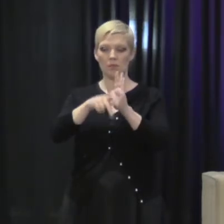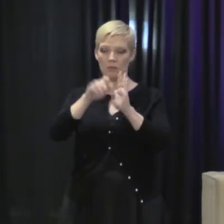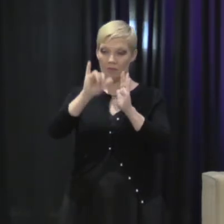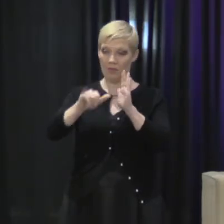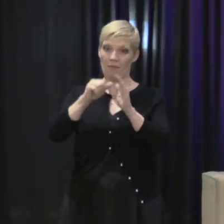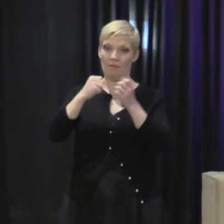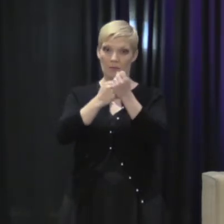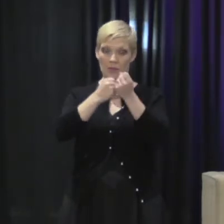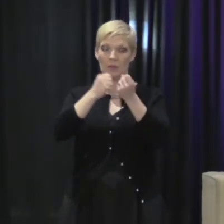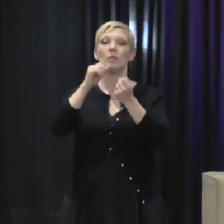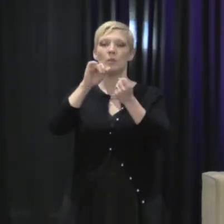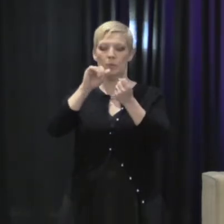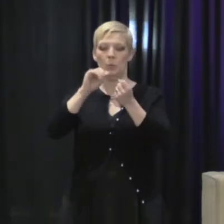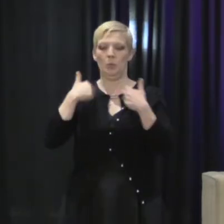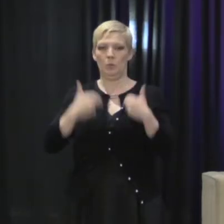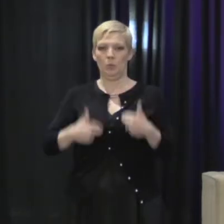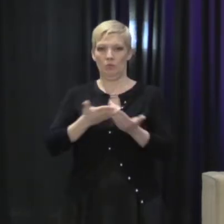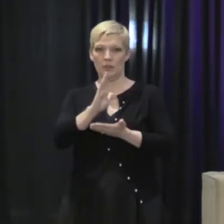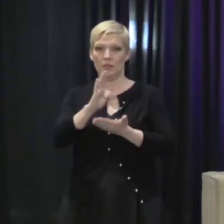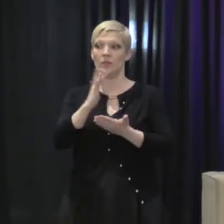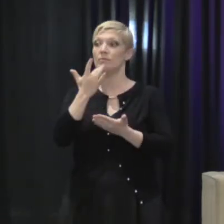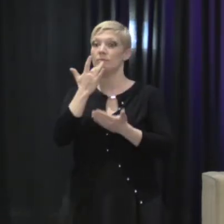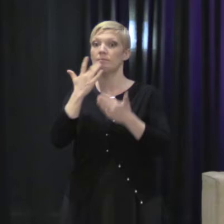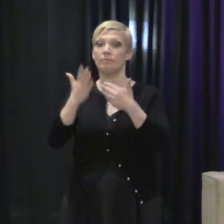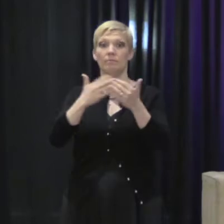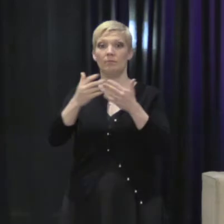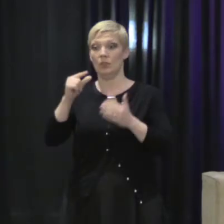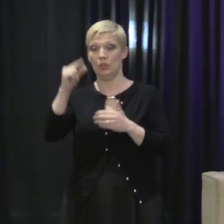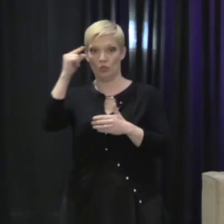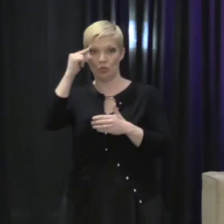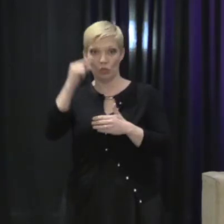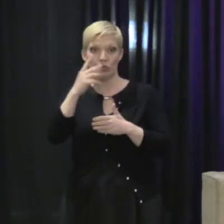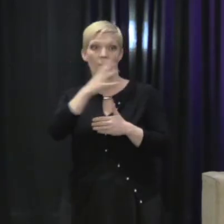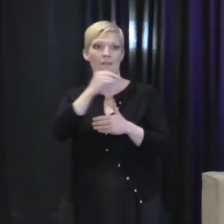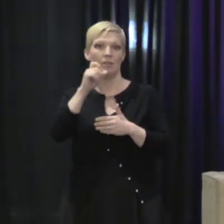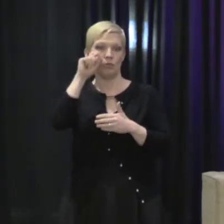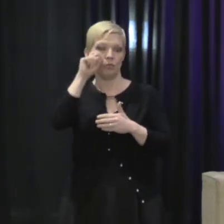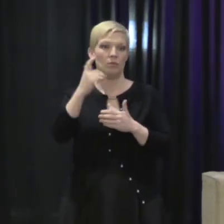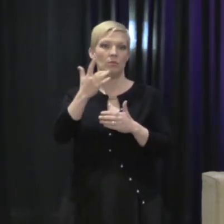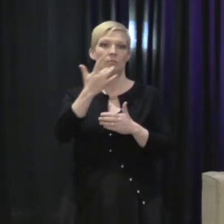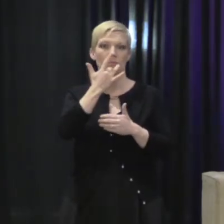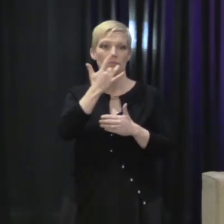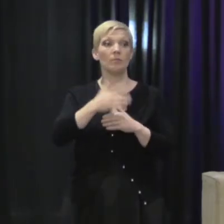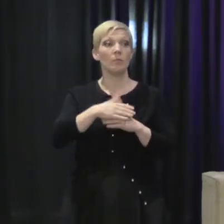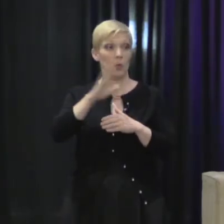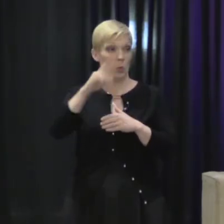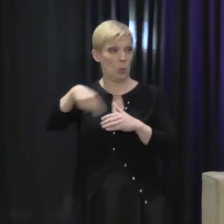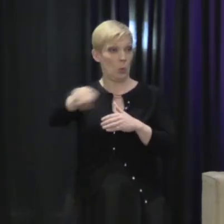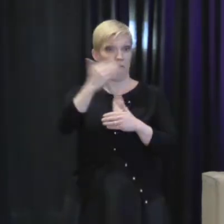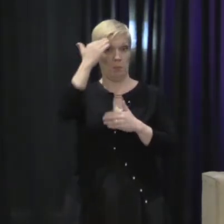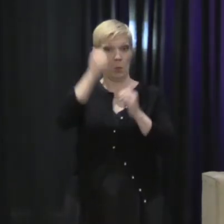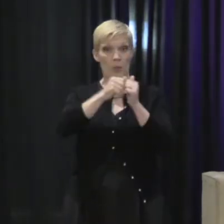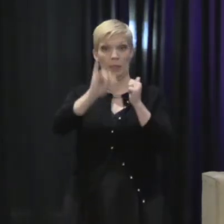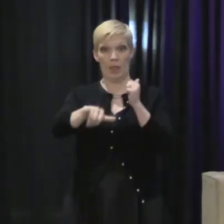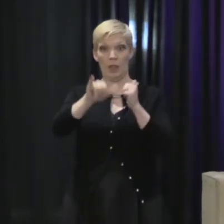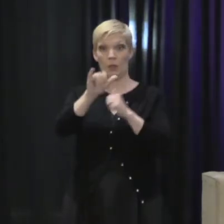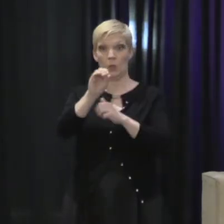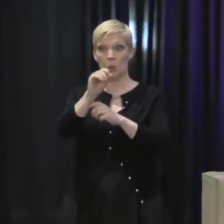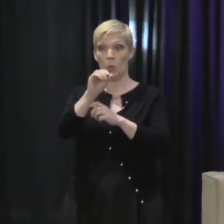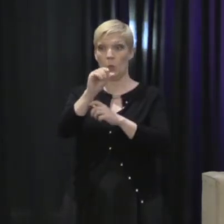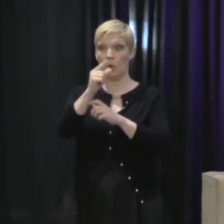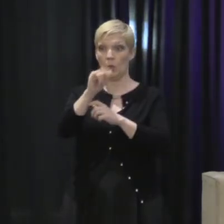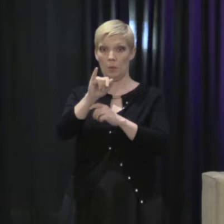human rights in relation to sexual orientation and gender identity. How many of you are familiar with the Yogyakarta principles? Okay.